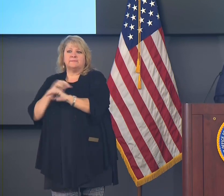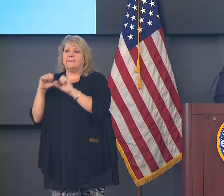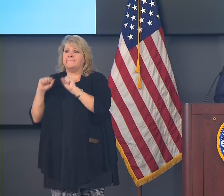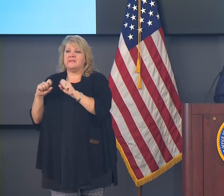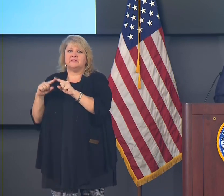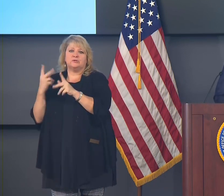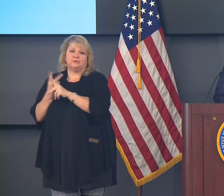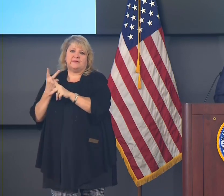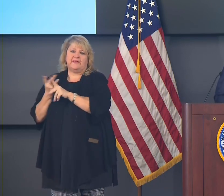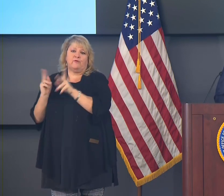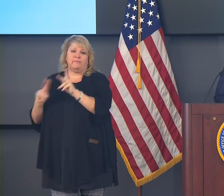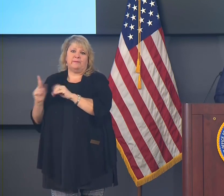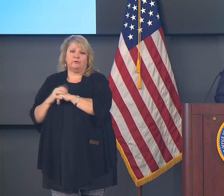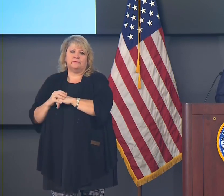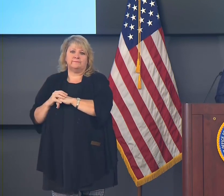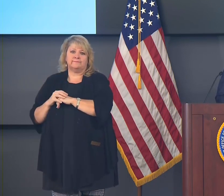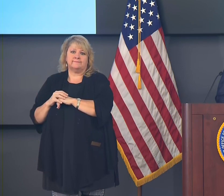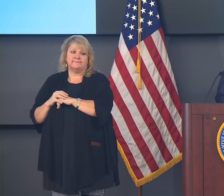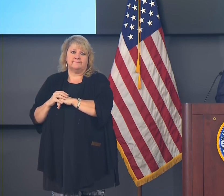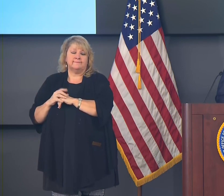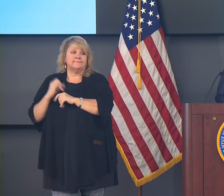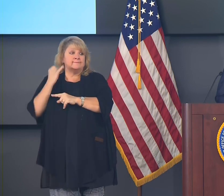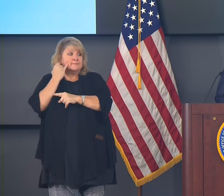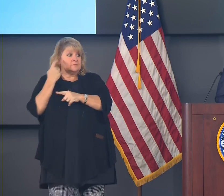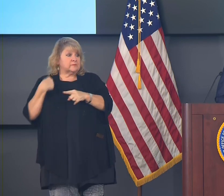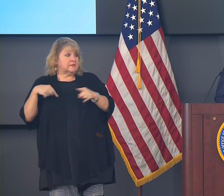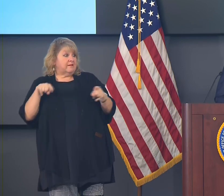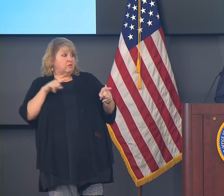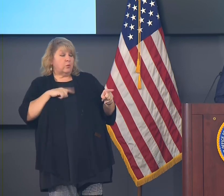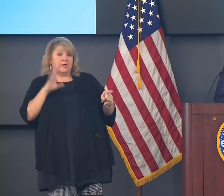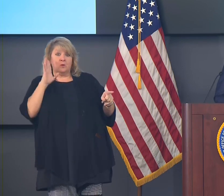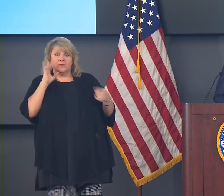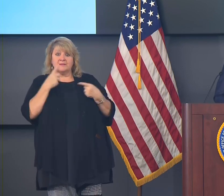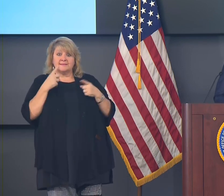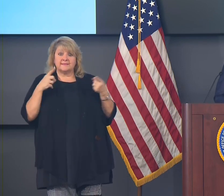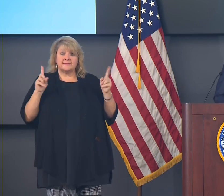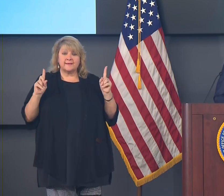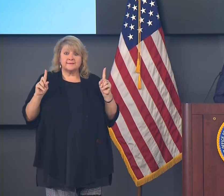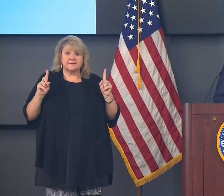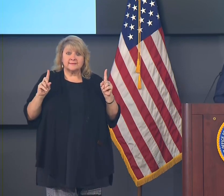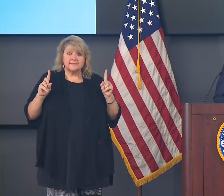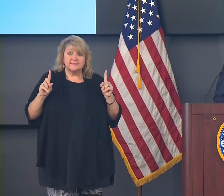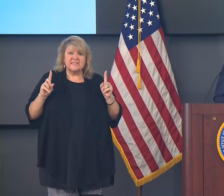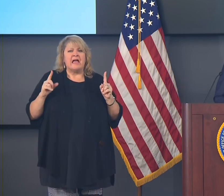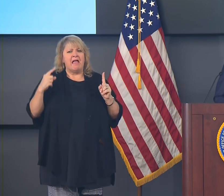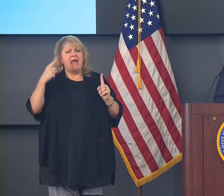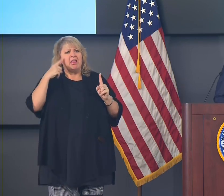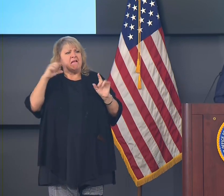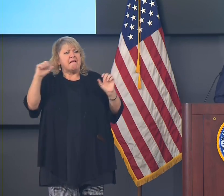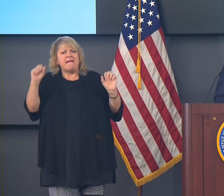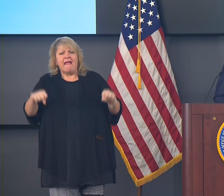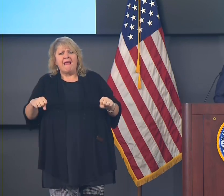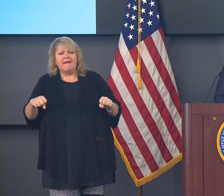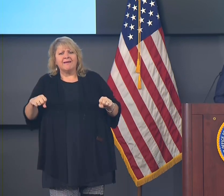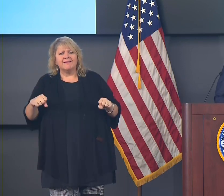So if we're going to be successful, and I believe we will, we have been two times before, we all need to do our part.